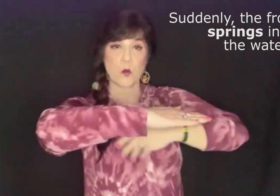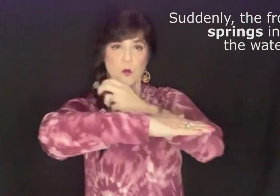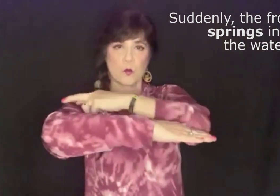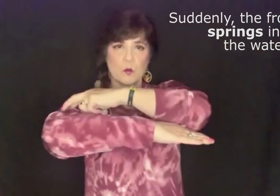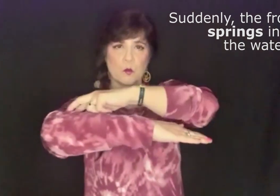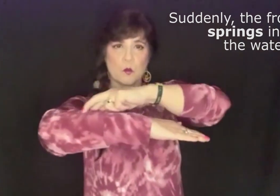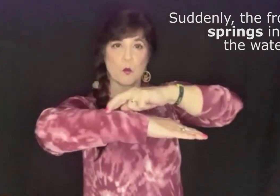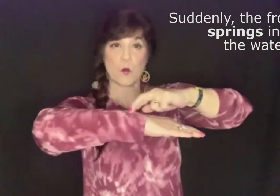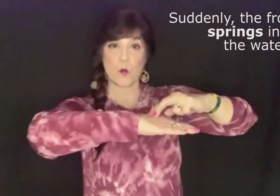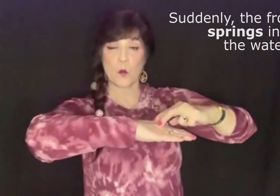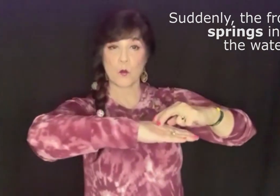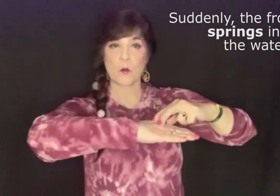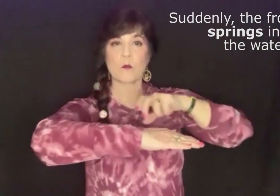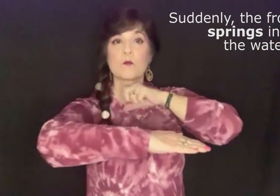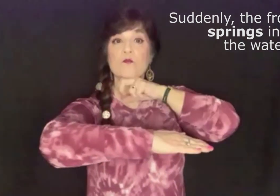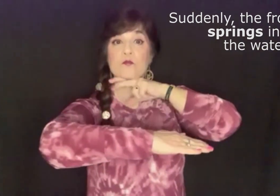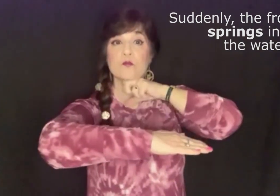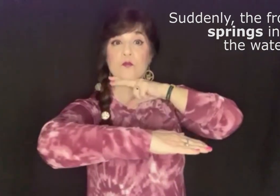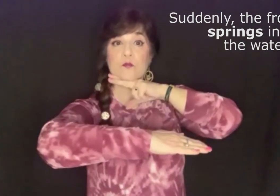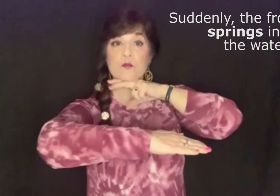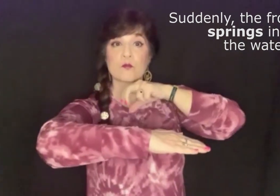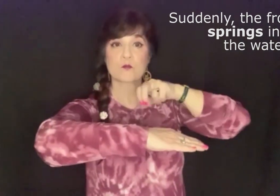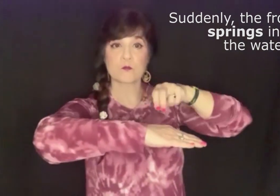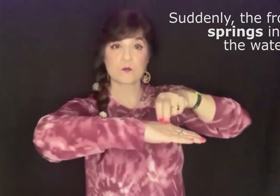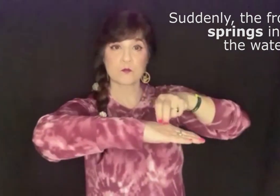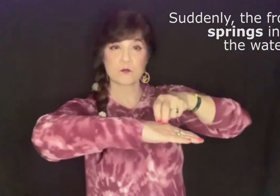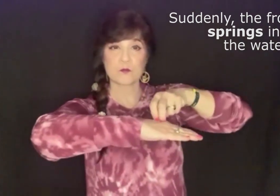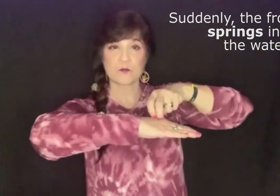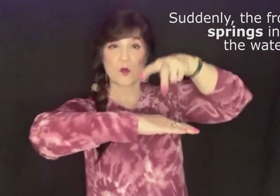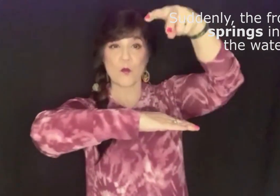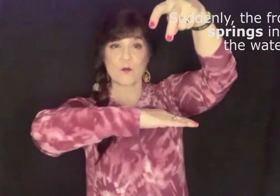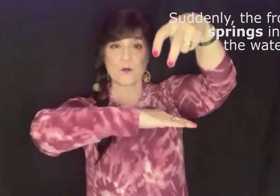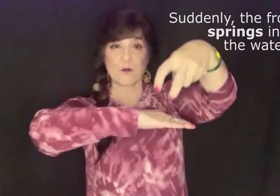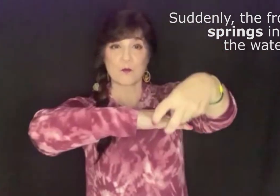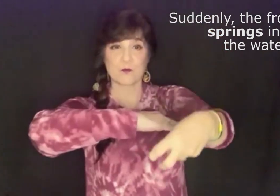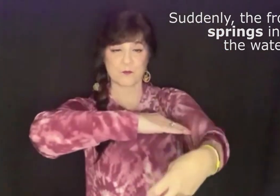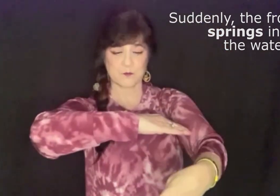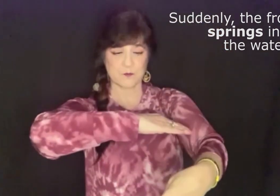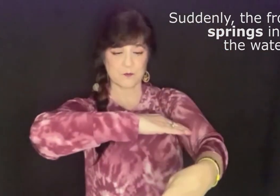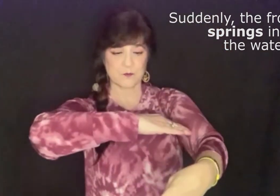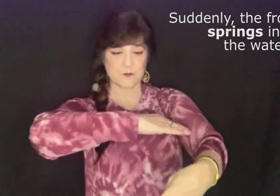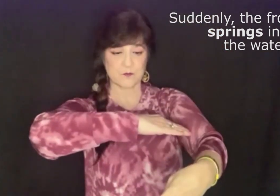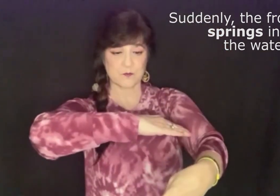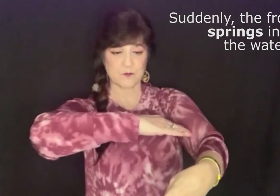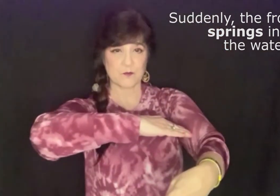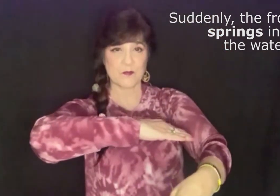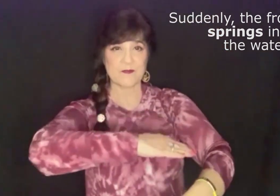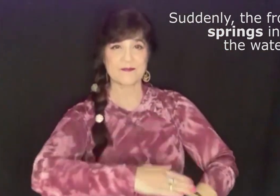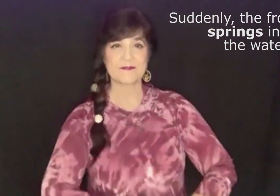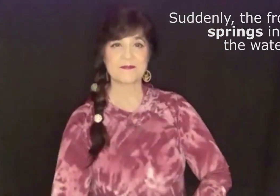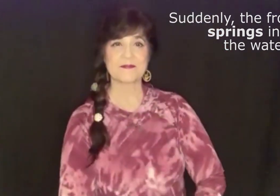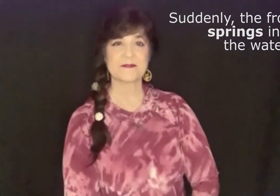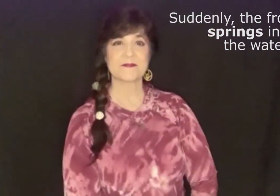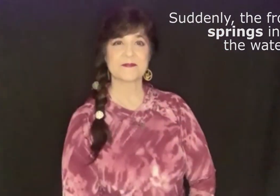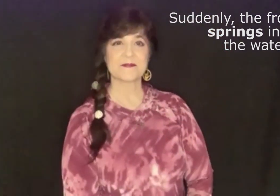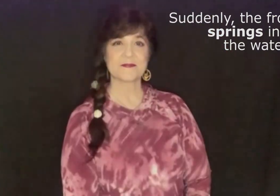The water is all around the pier. A frog, who was sitting on the pier, suddenly springs into the water.